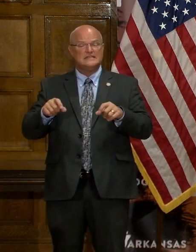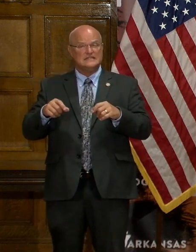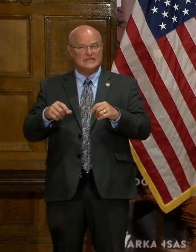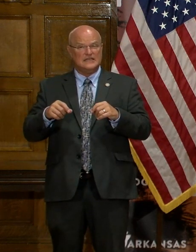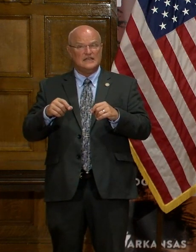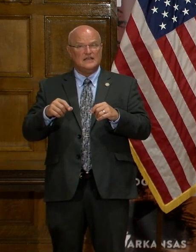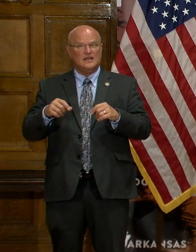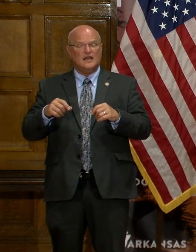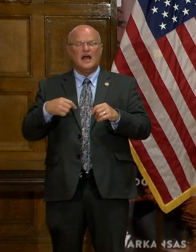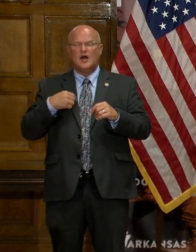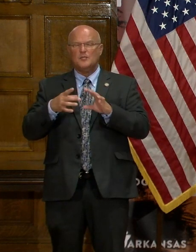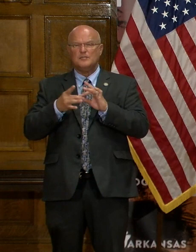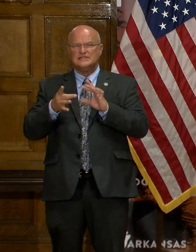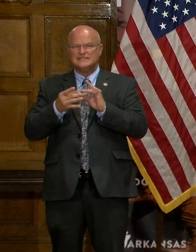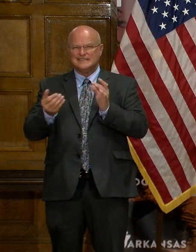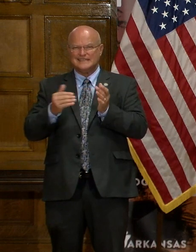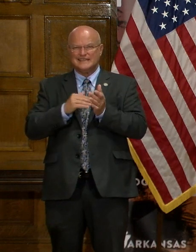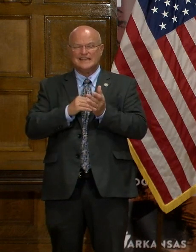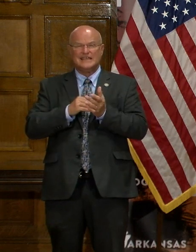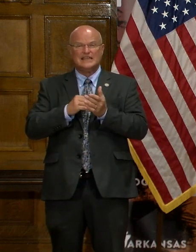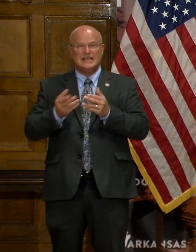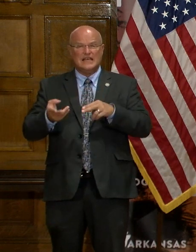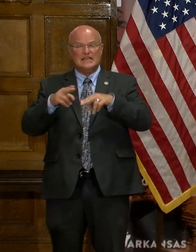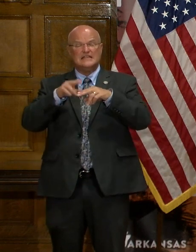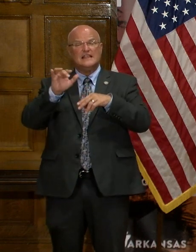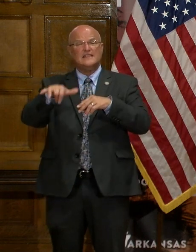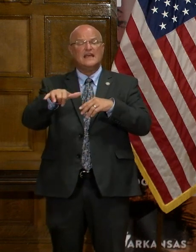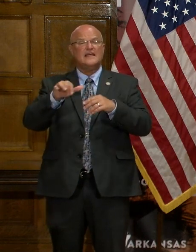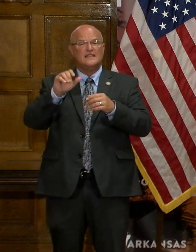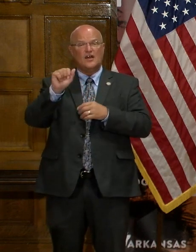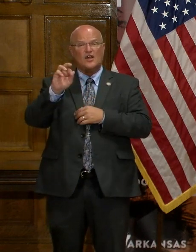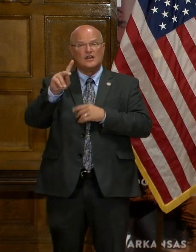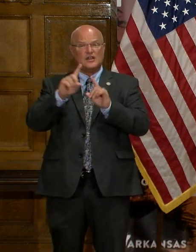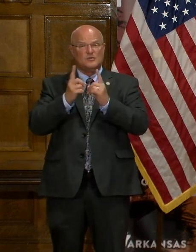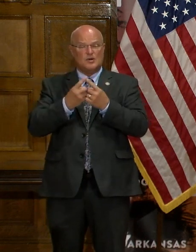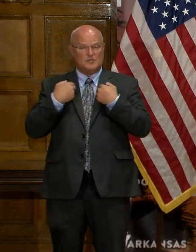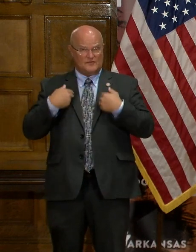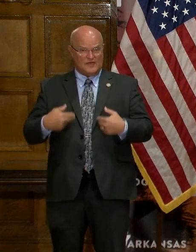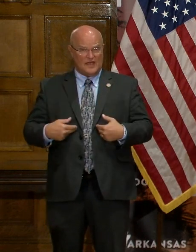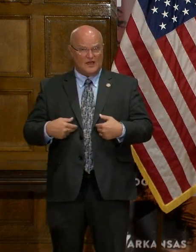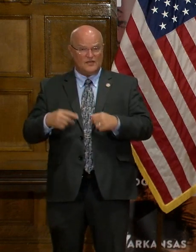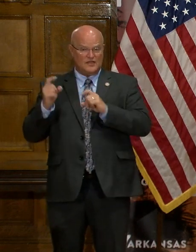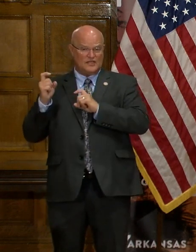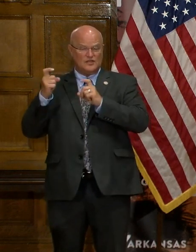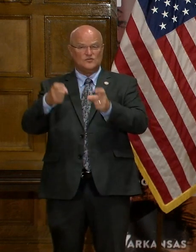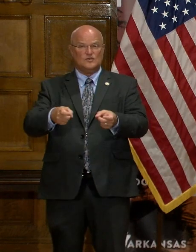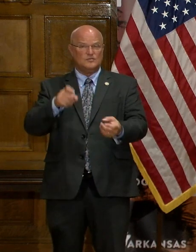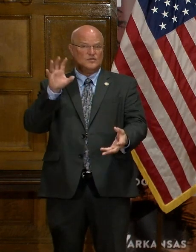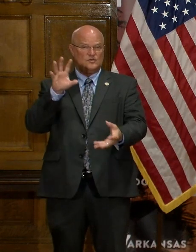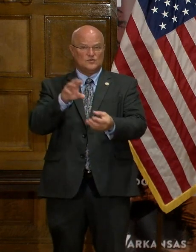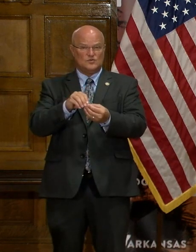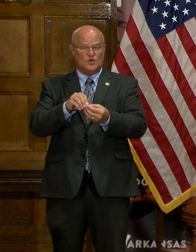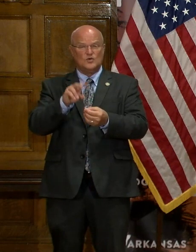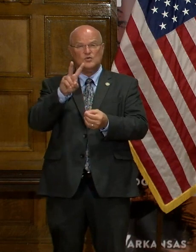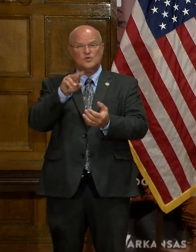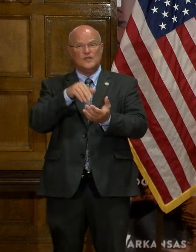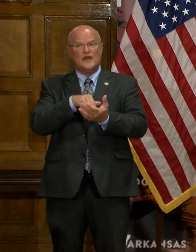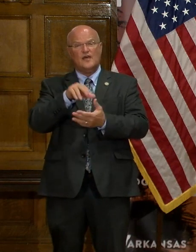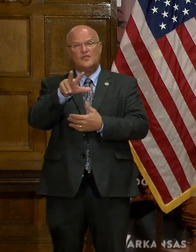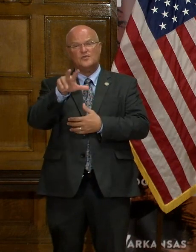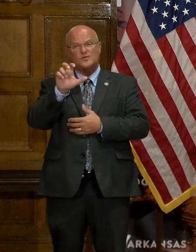mentioned, just let me mention that in addition to that, that the Arkansas Department of Health contributed to the total 2